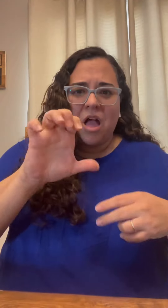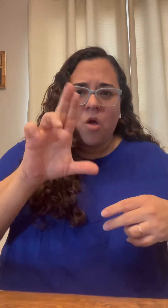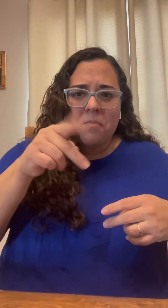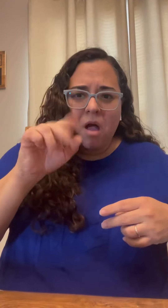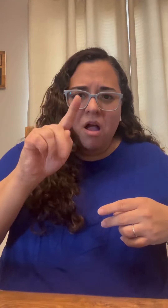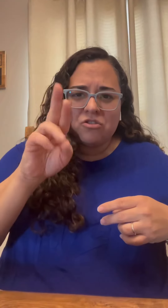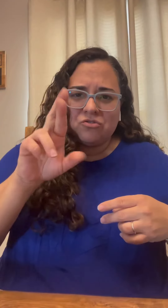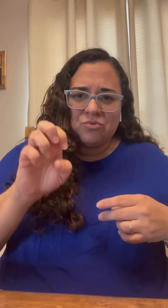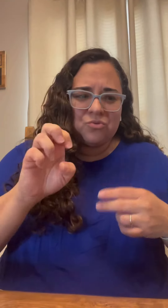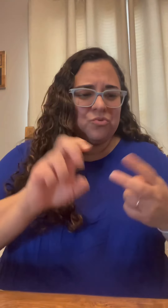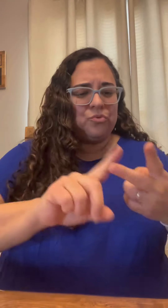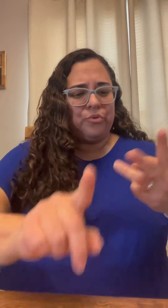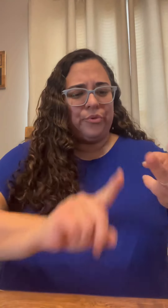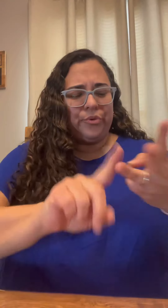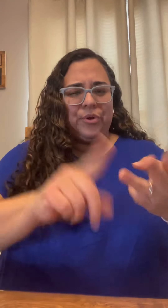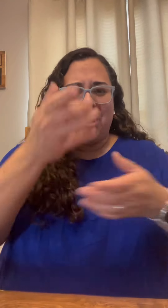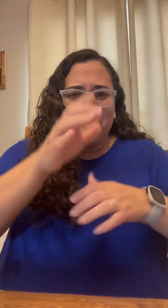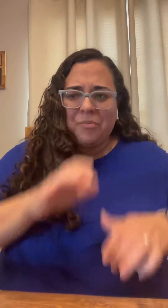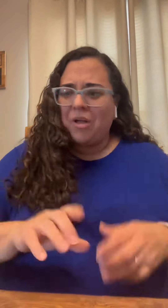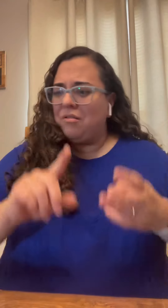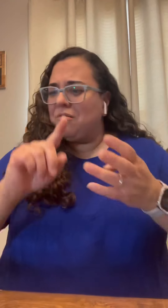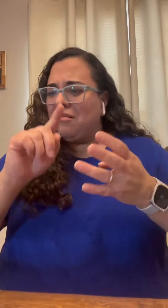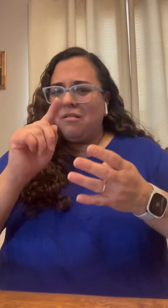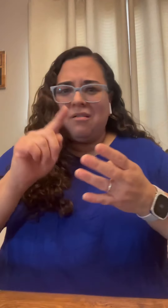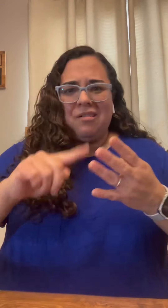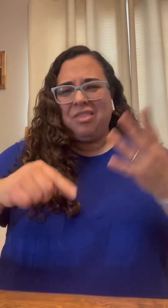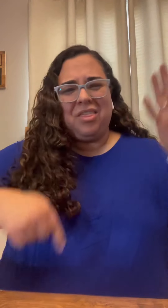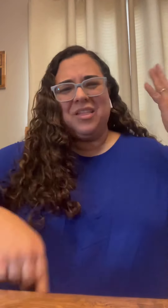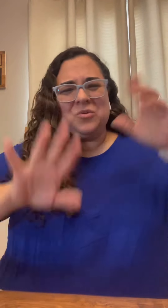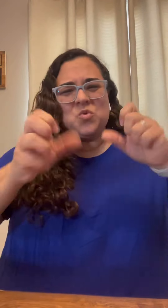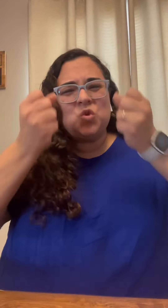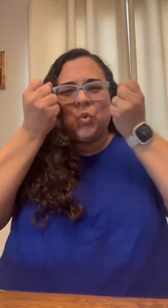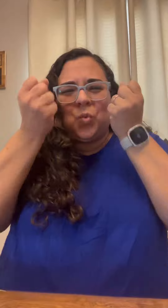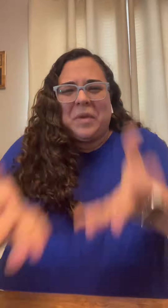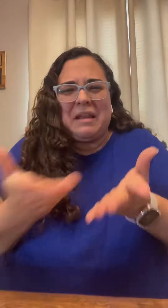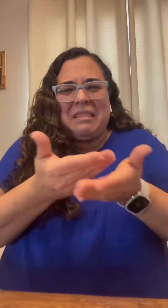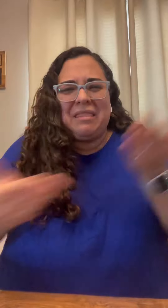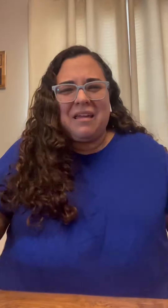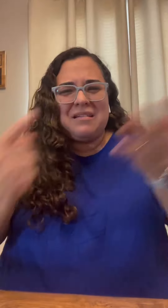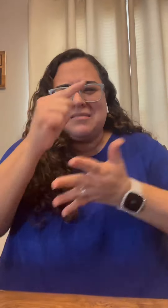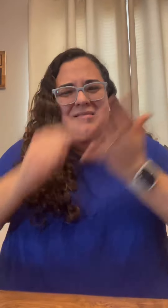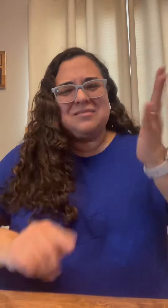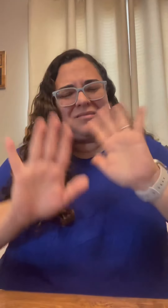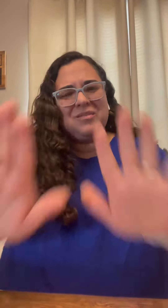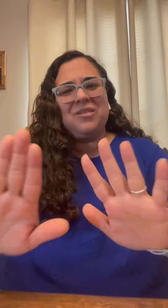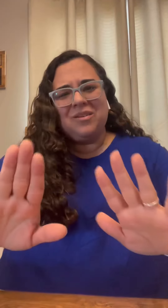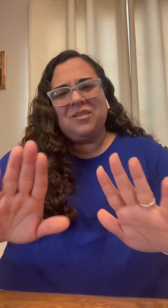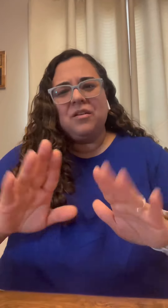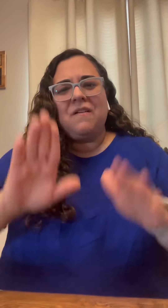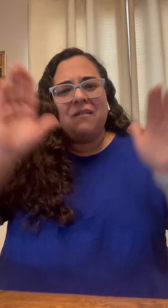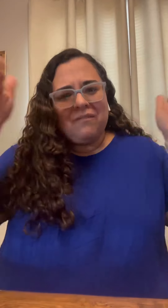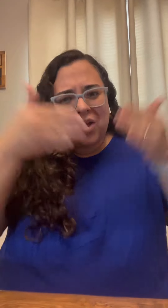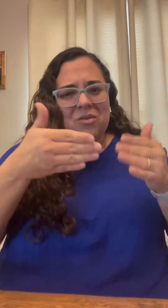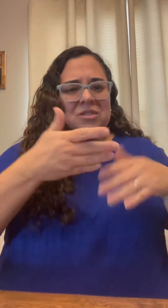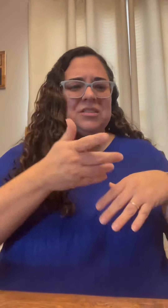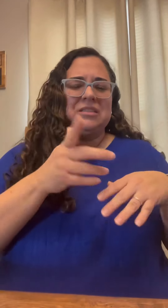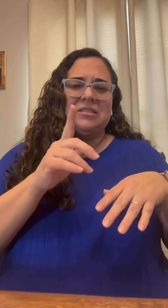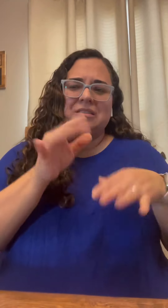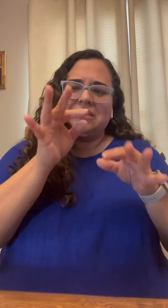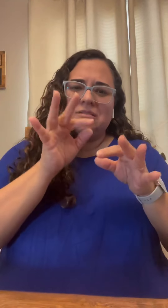all these supplements and wanting to try acupuncture chiropractic care there was just way too many things that i was trying at once so